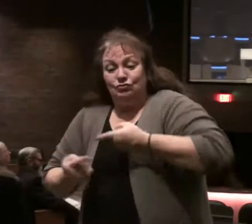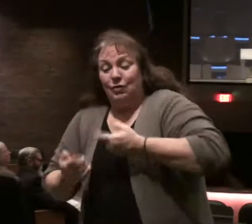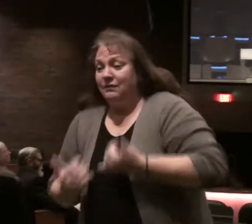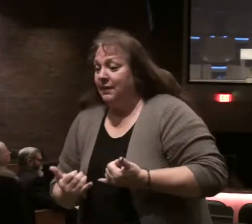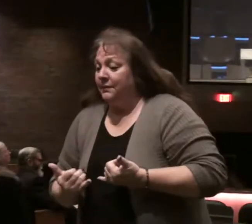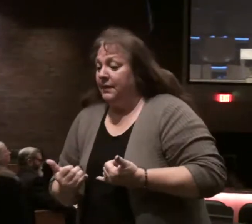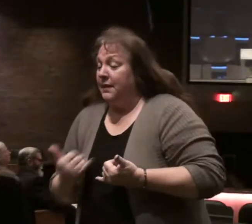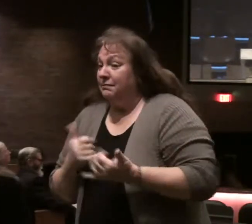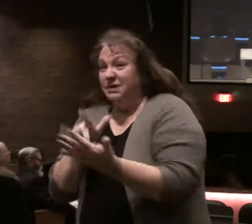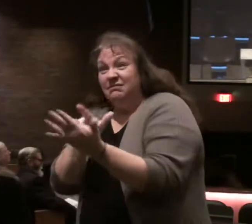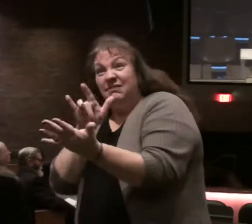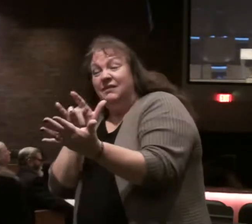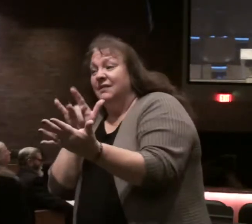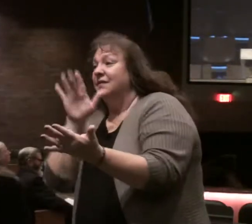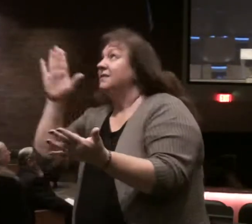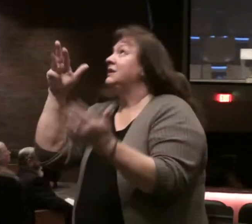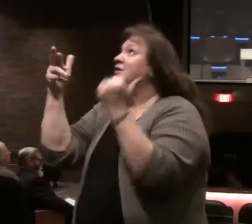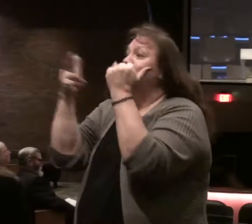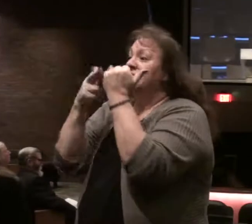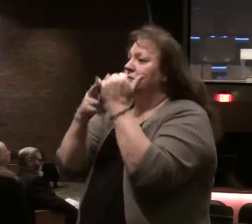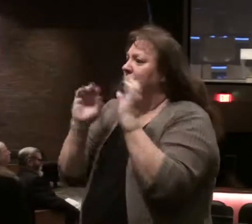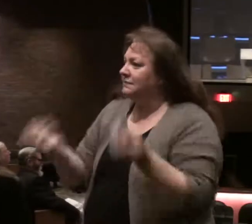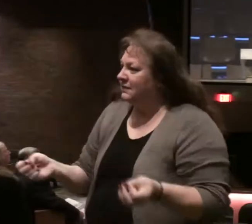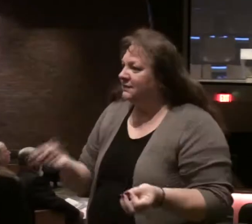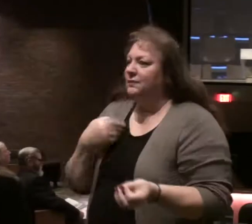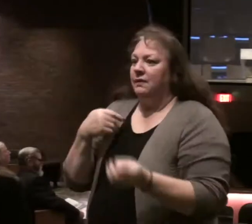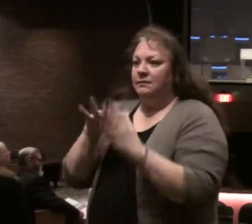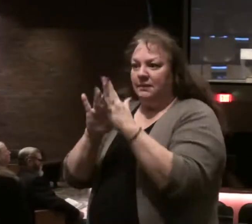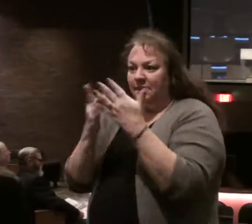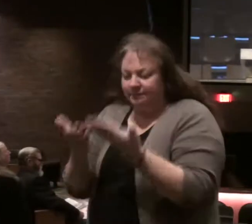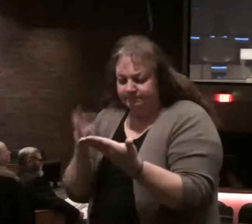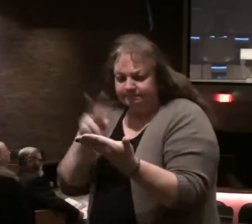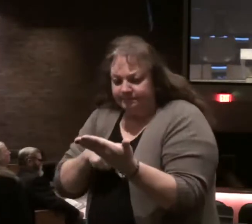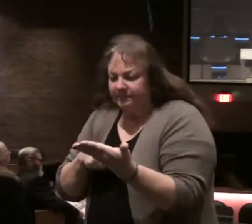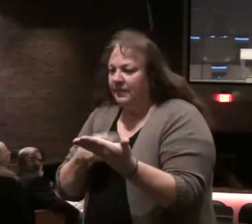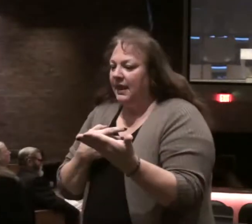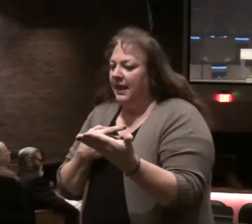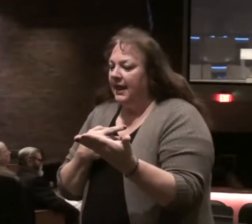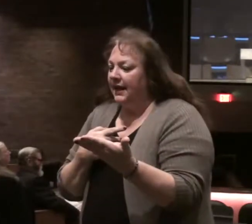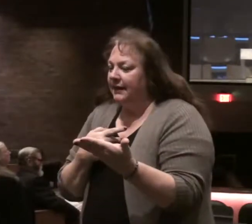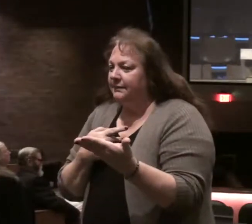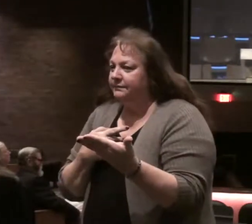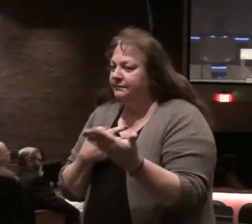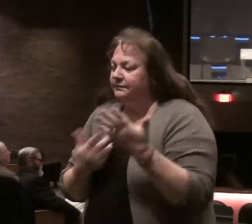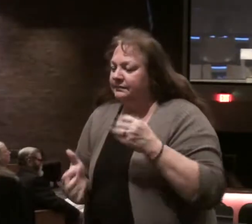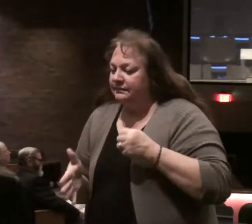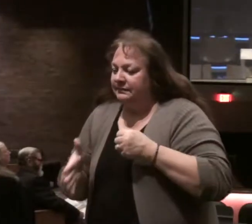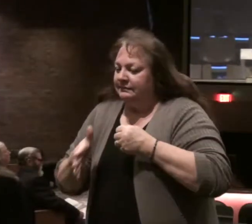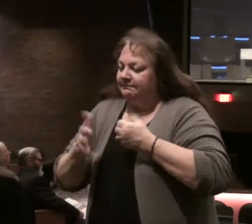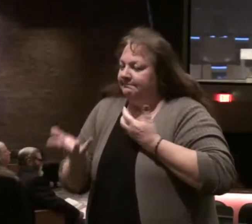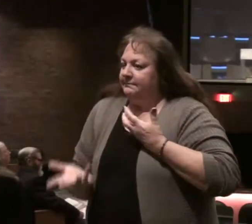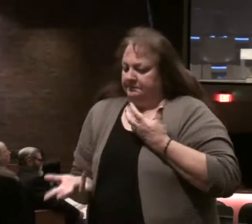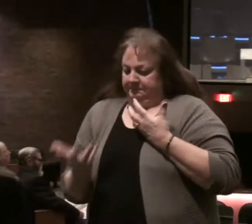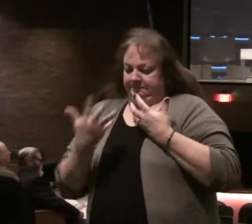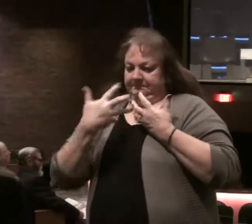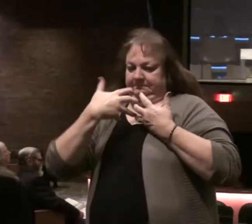Well, you have to take advantage of God's resources. You have to be in the word. And more than that, you have to let God's word be in you.